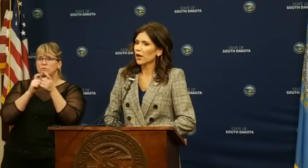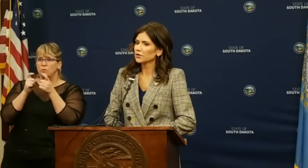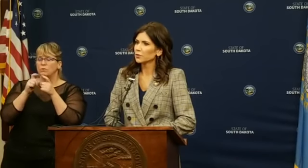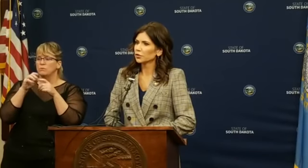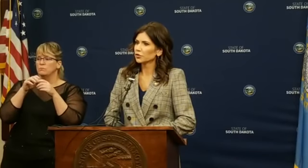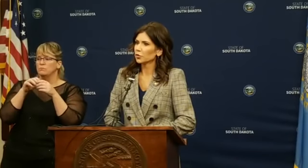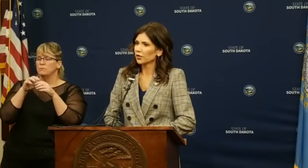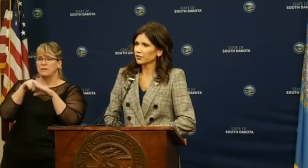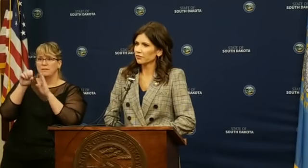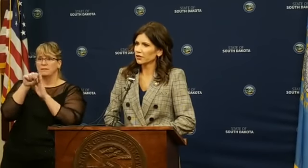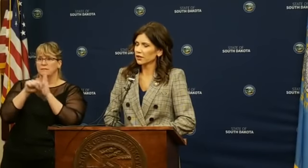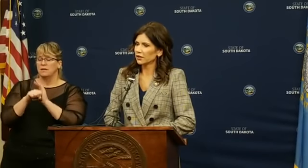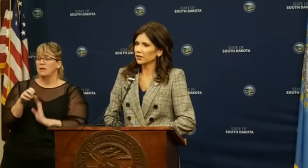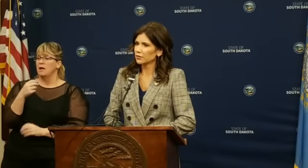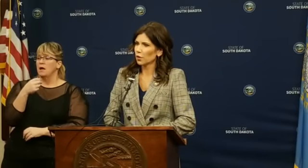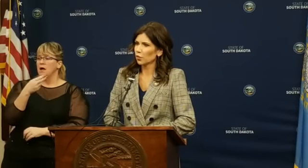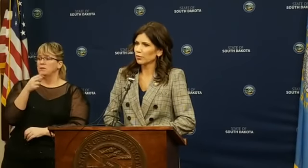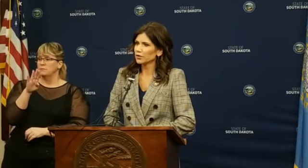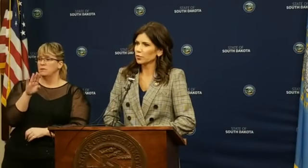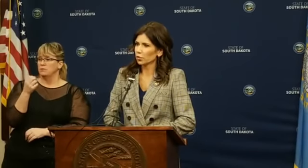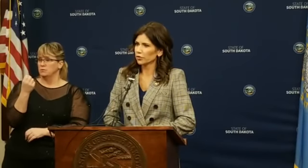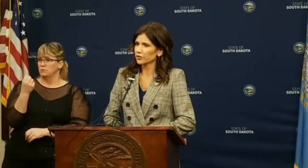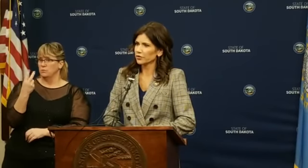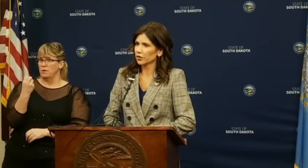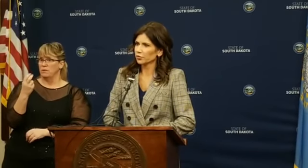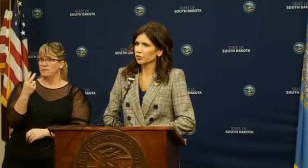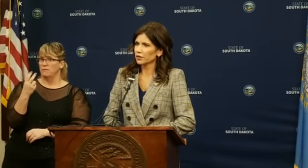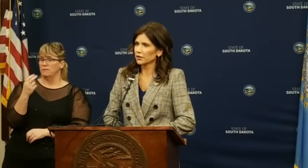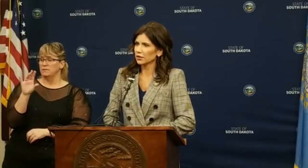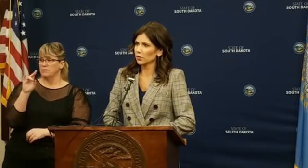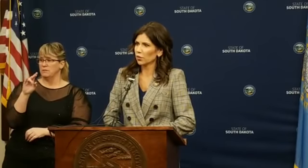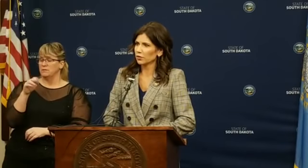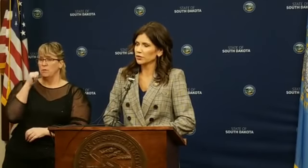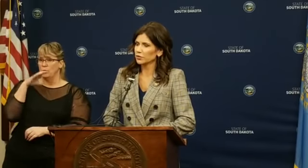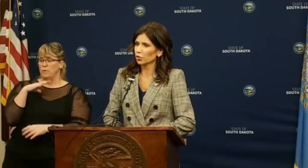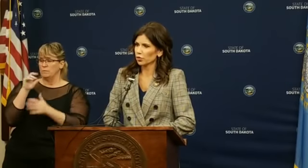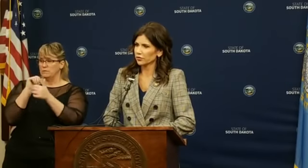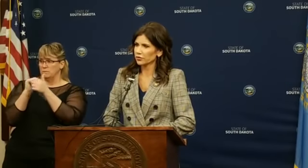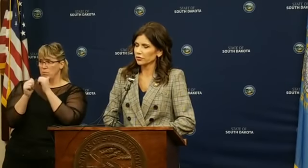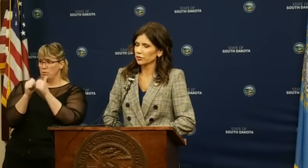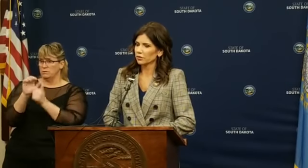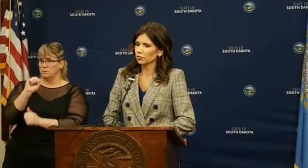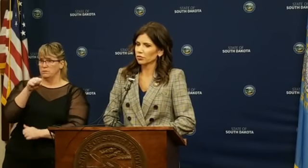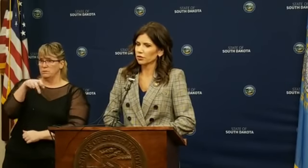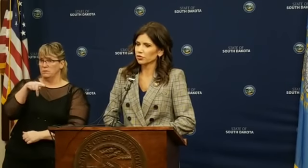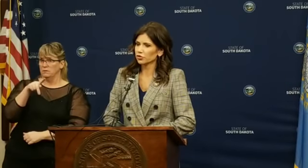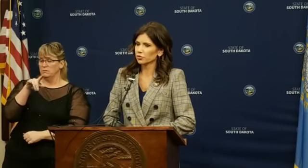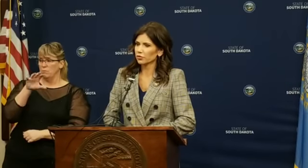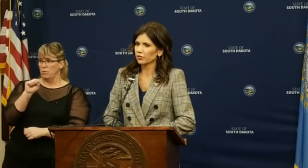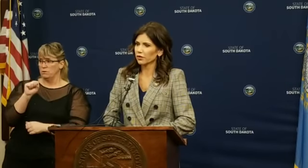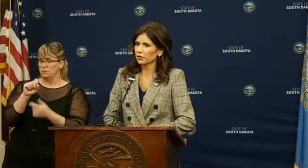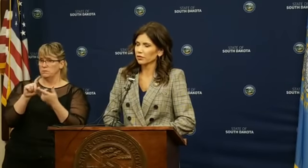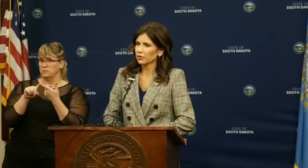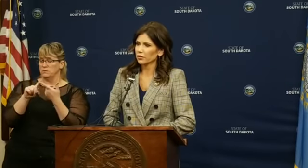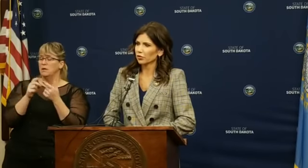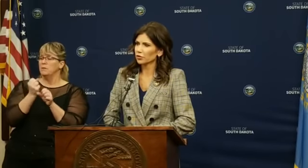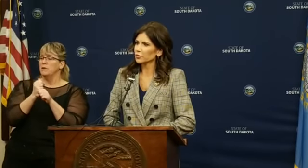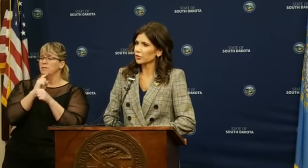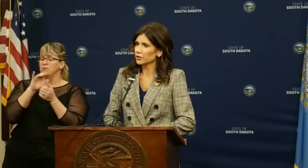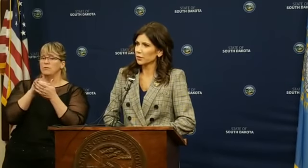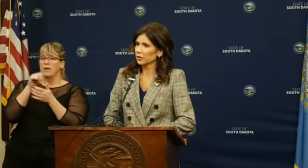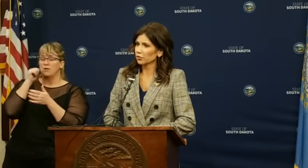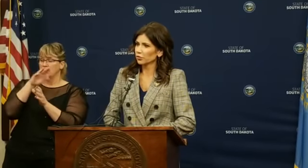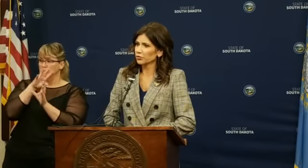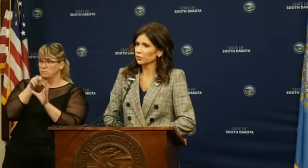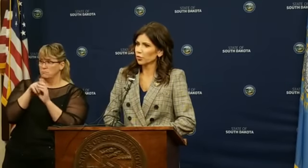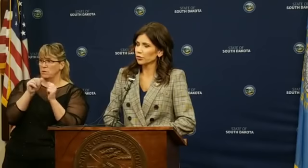Well, House Bill 1217 is about women's sports and protecting women's sports. It will ensure that girls